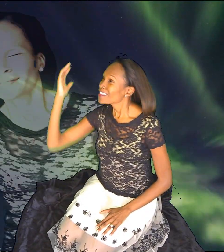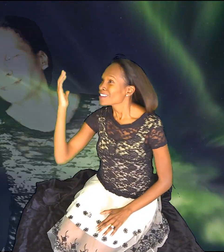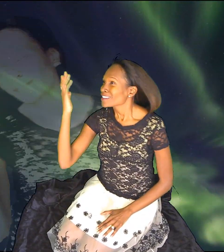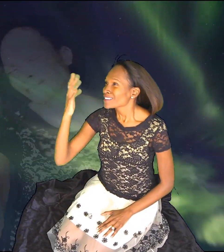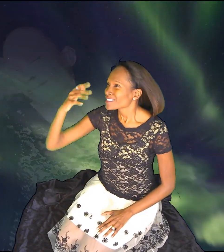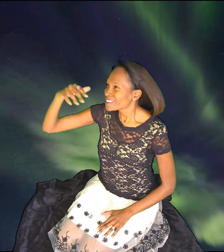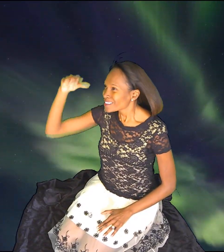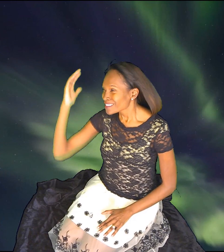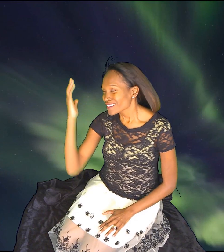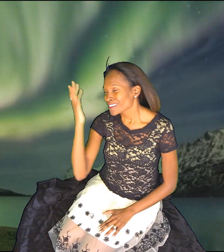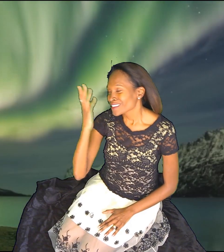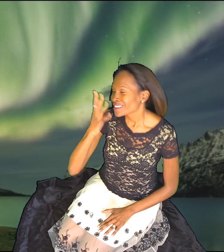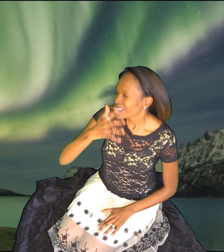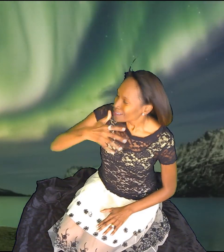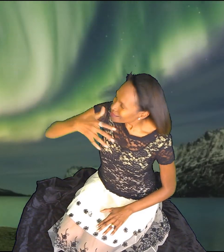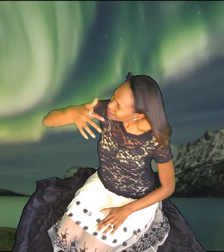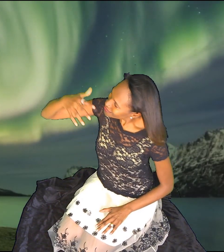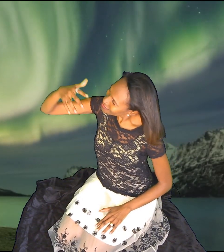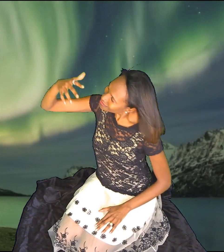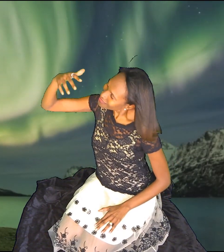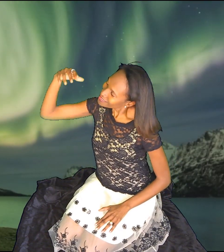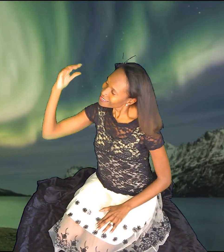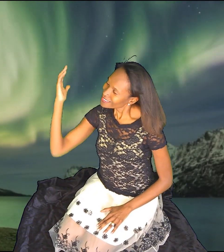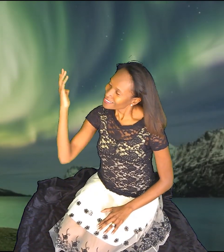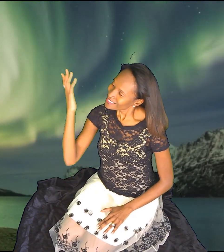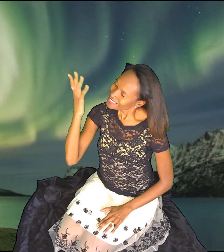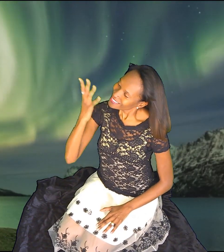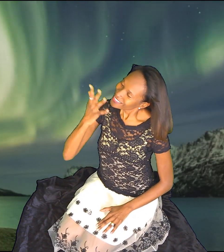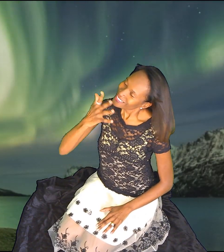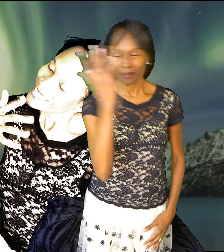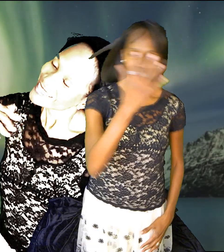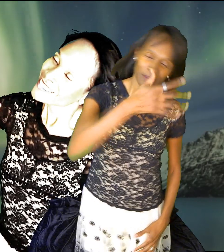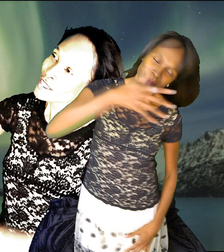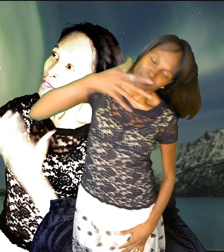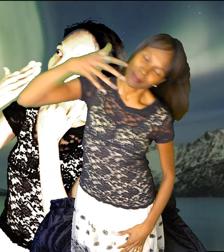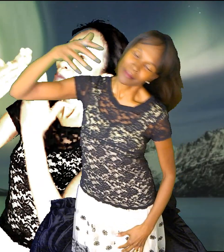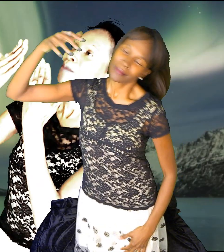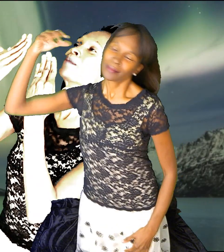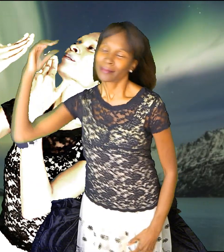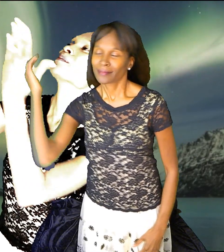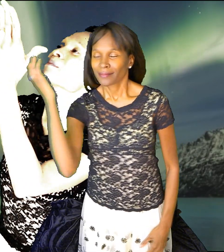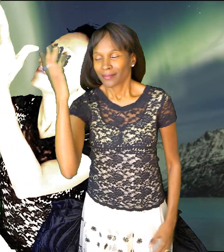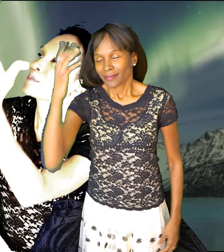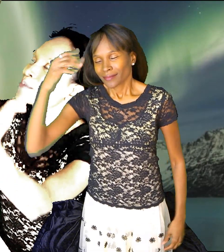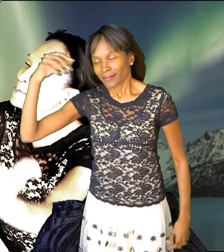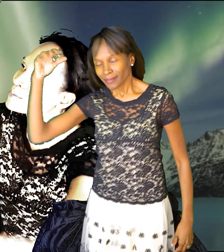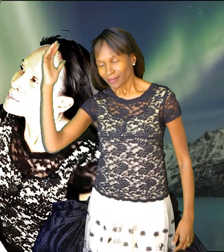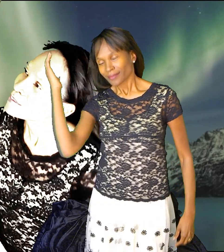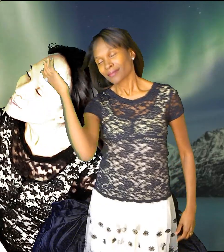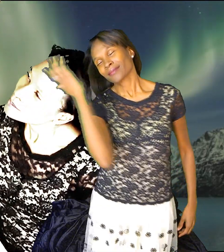Just to behold your face, thank you for your amazing grace.